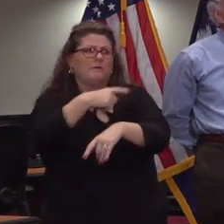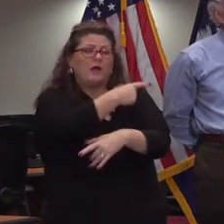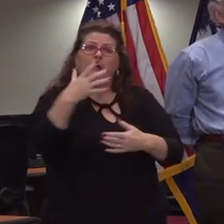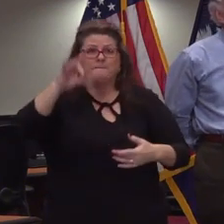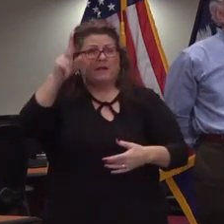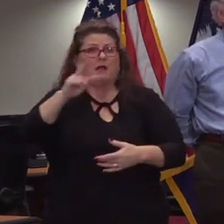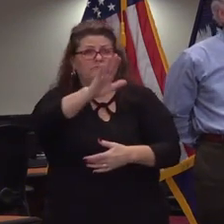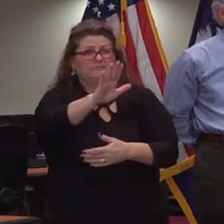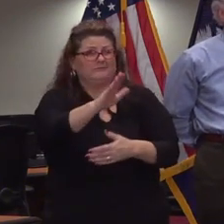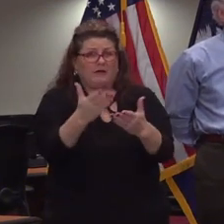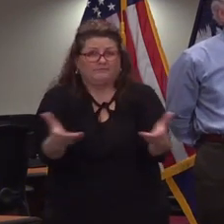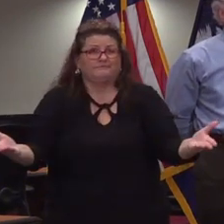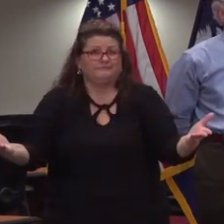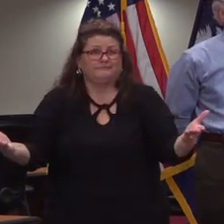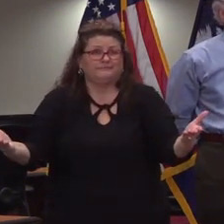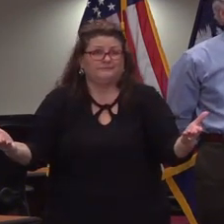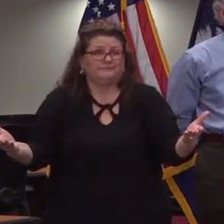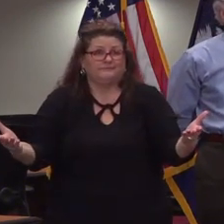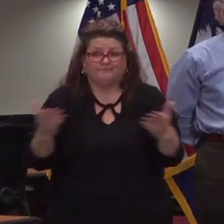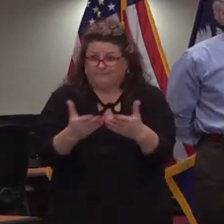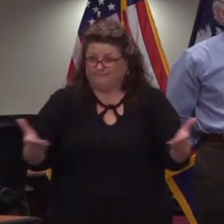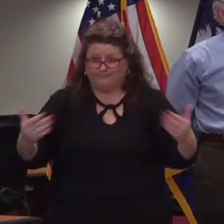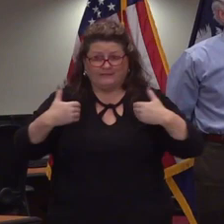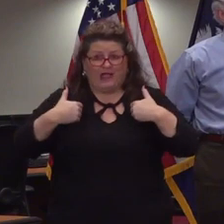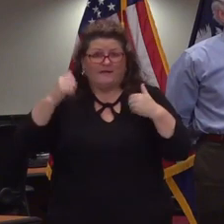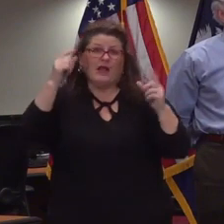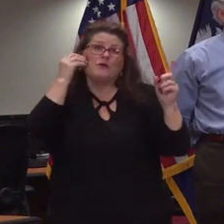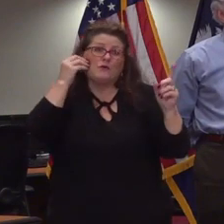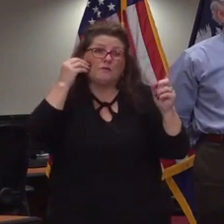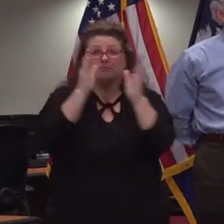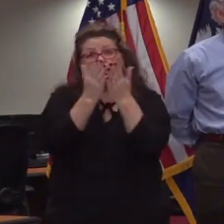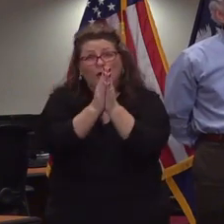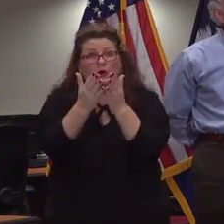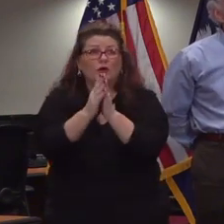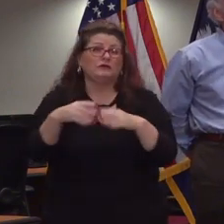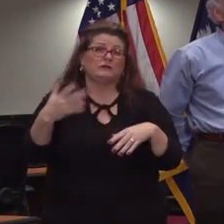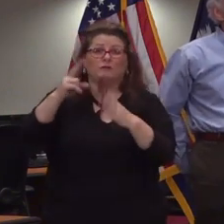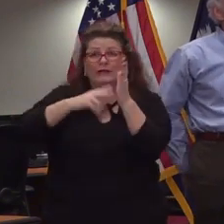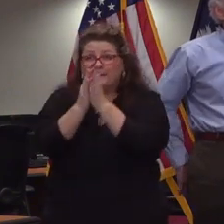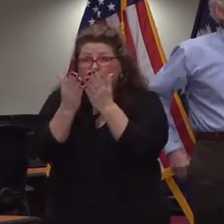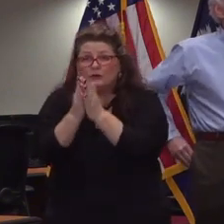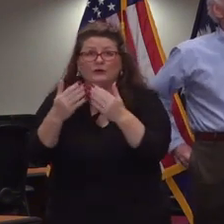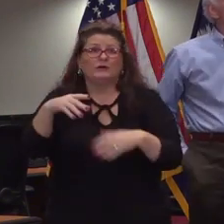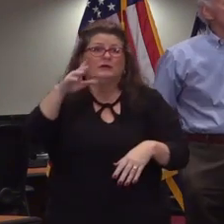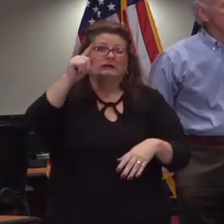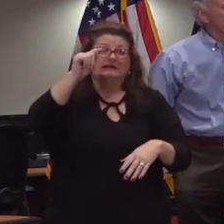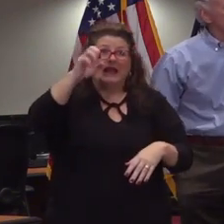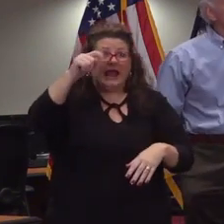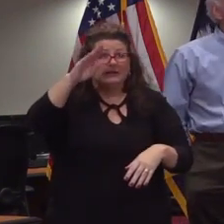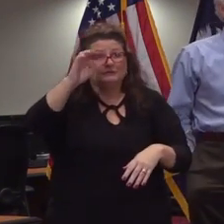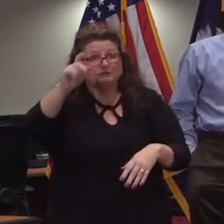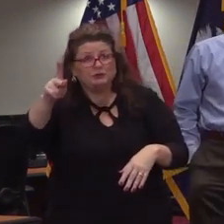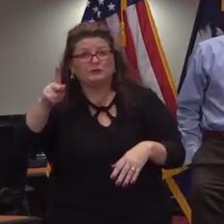up materials uh we've got a lot of materials that students have at home that books textbooks that need to be returned clean so that we